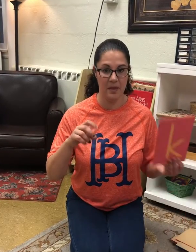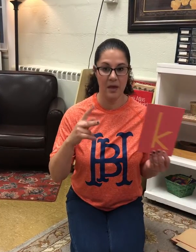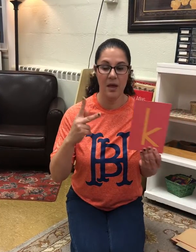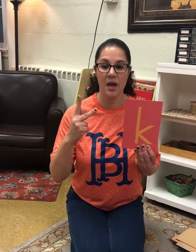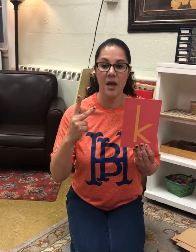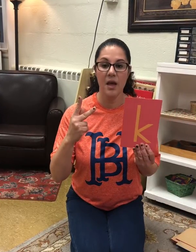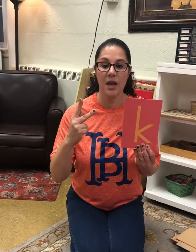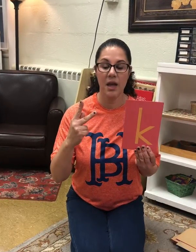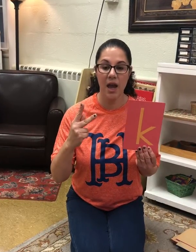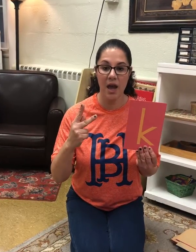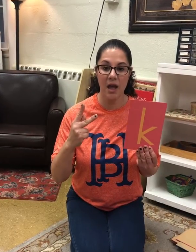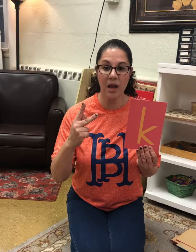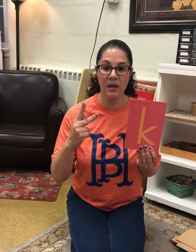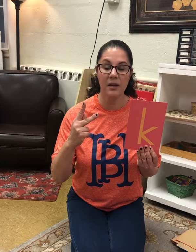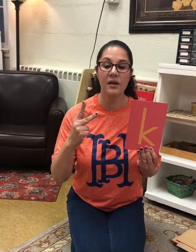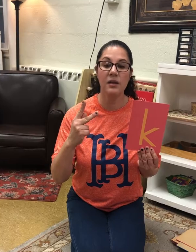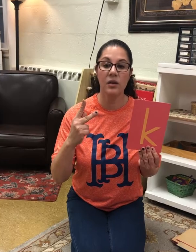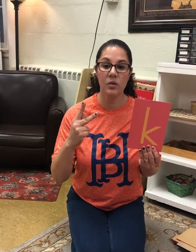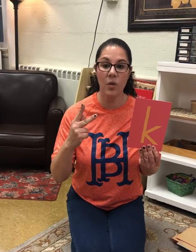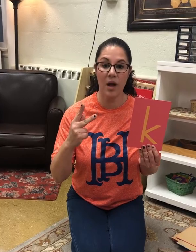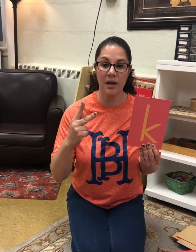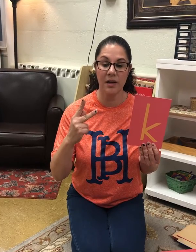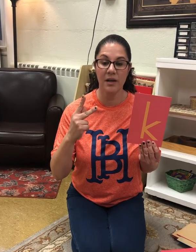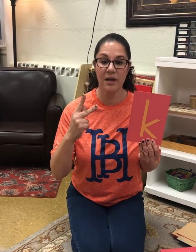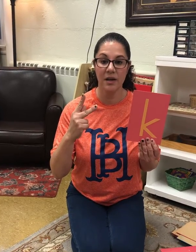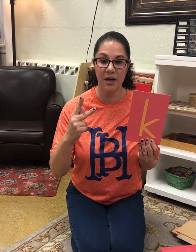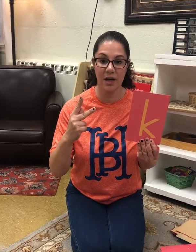K, koala, k.